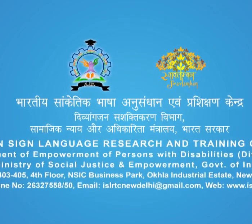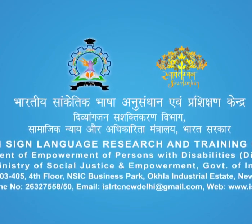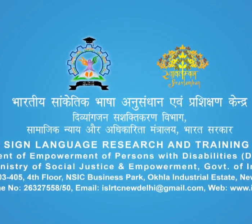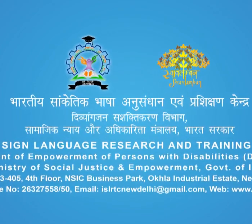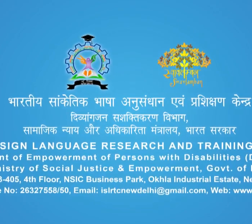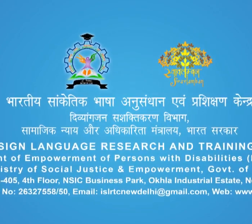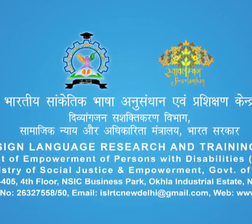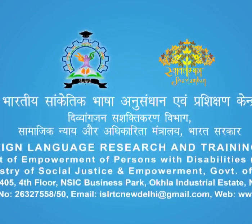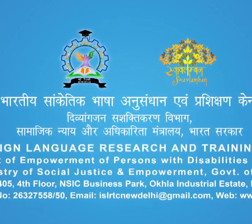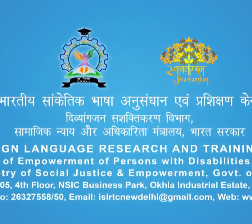CDEICS